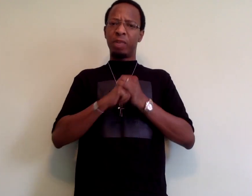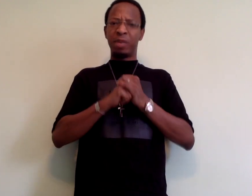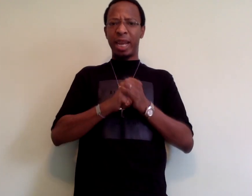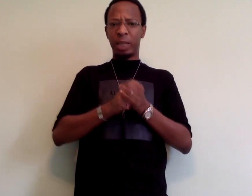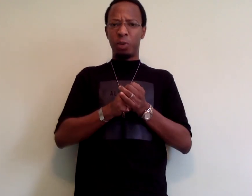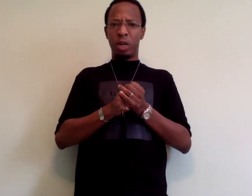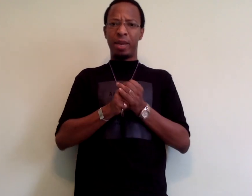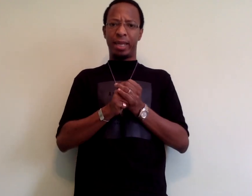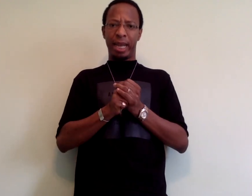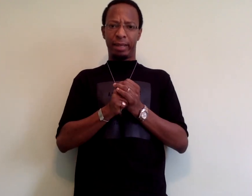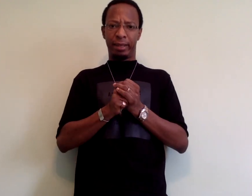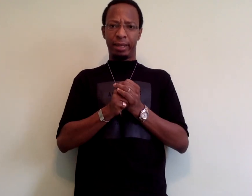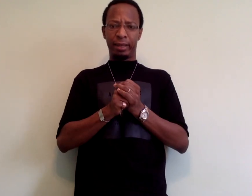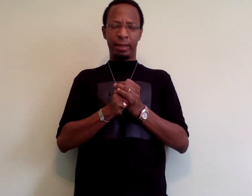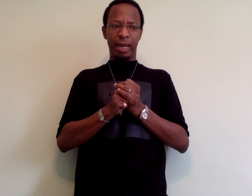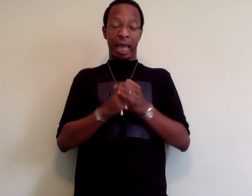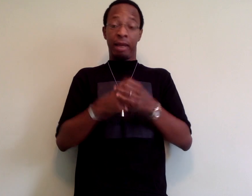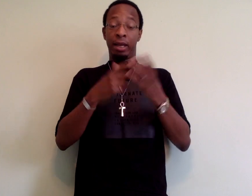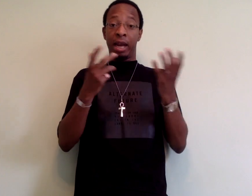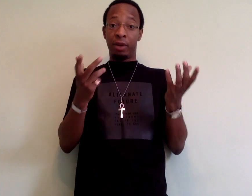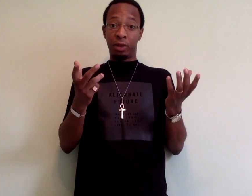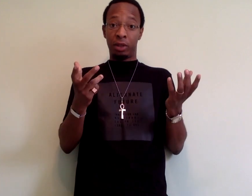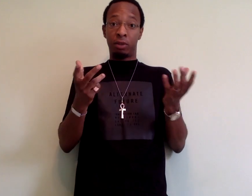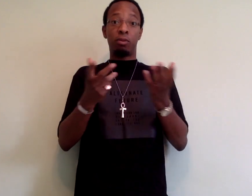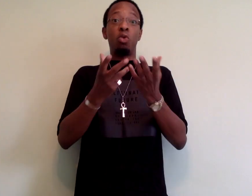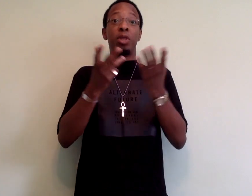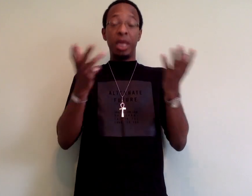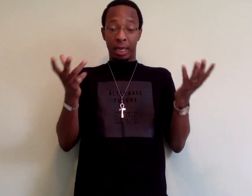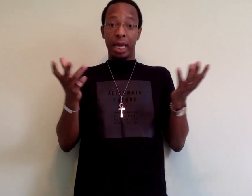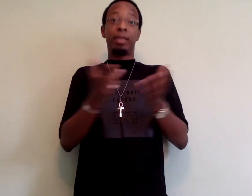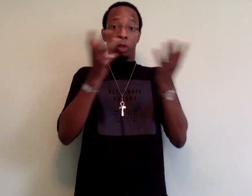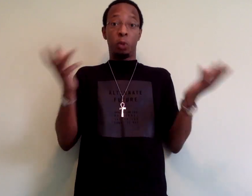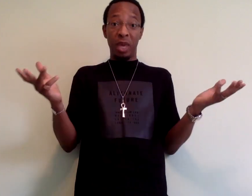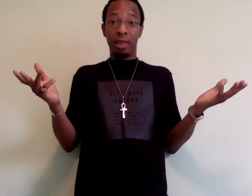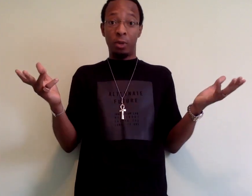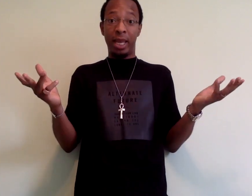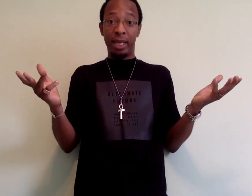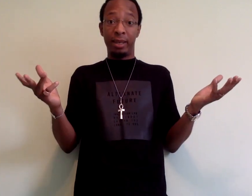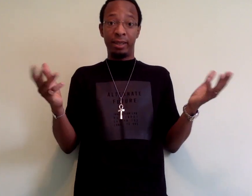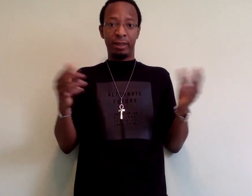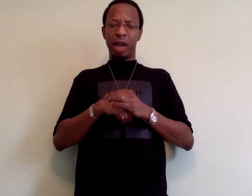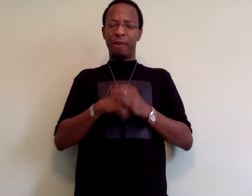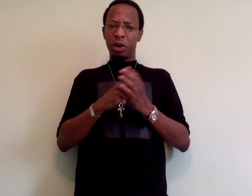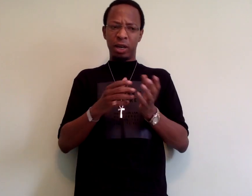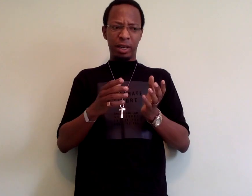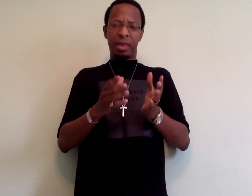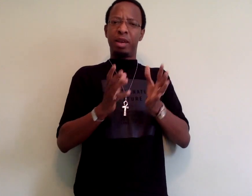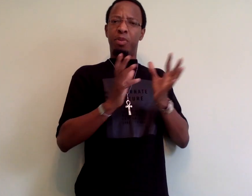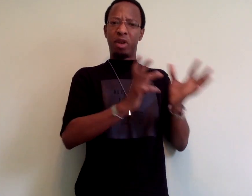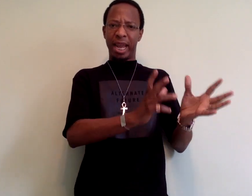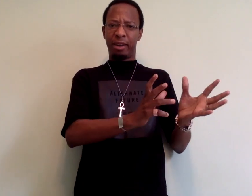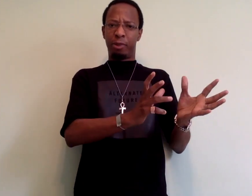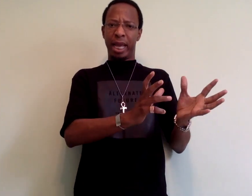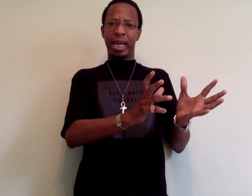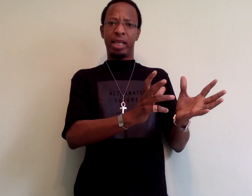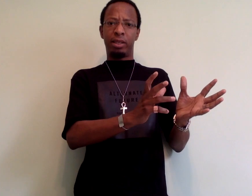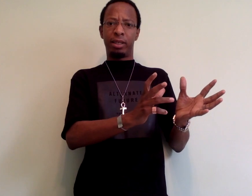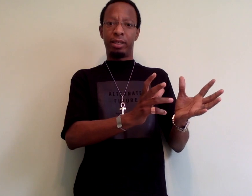me to my next point about Dr. Johnson and a lot of others who think and speak the way he does. I've heard their brand of black nationalism